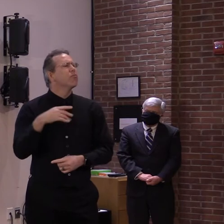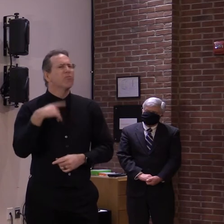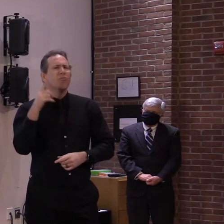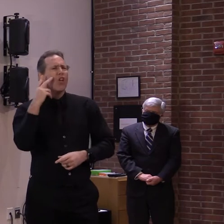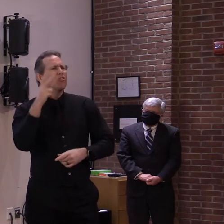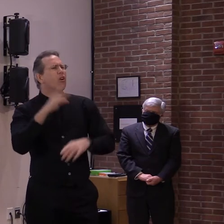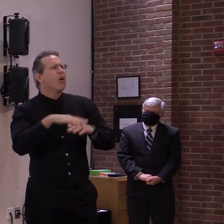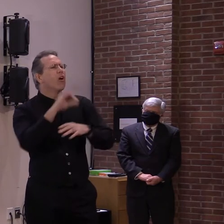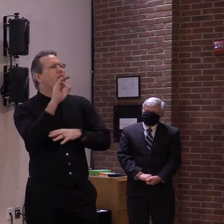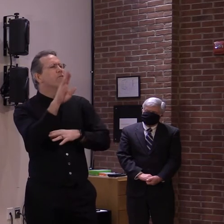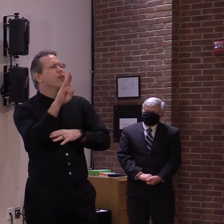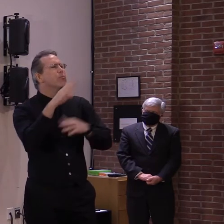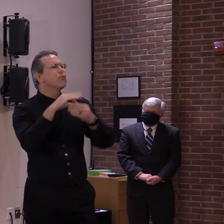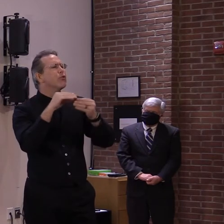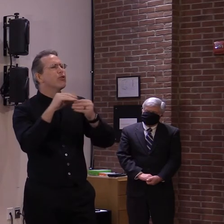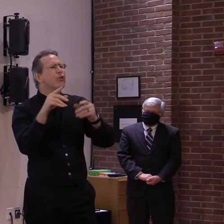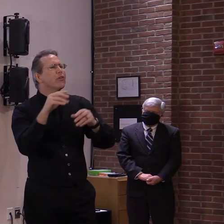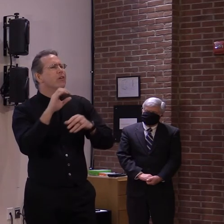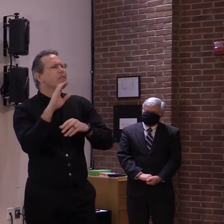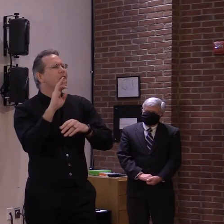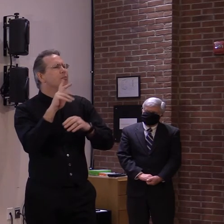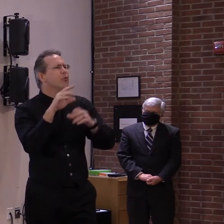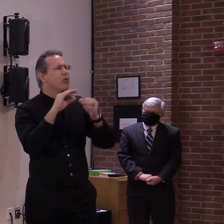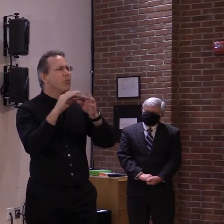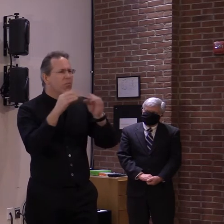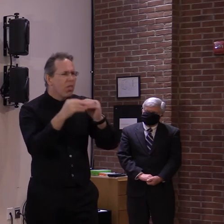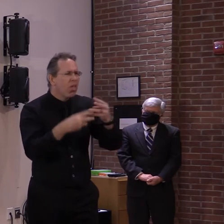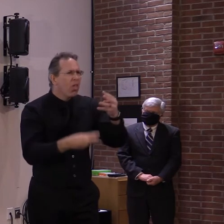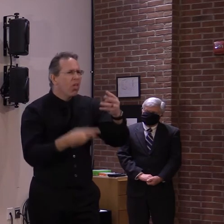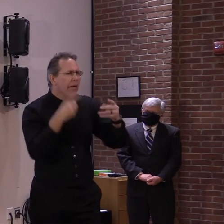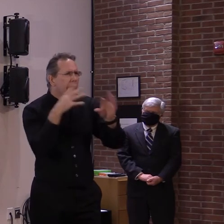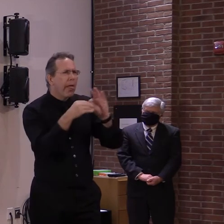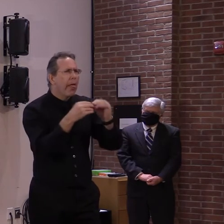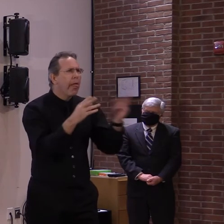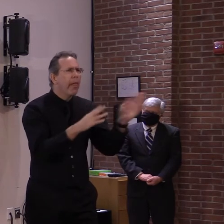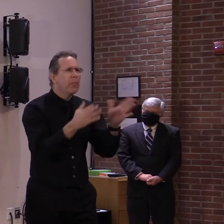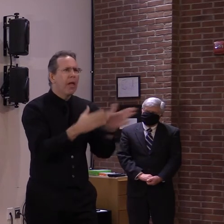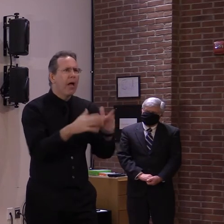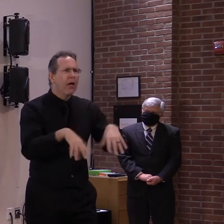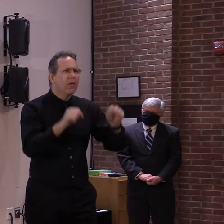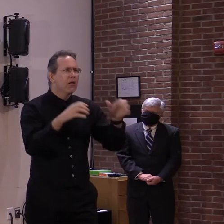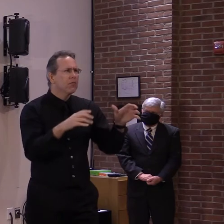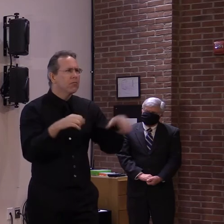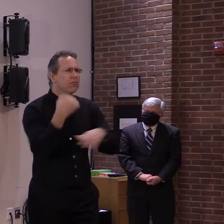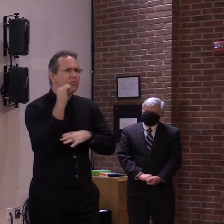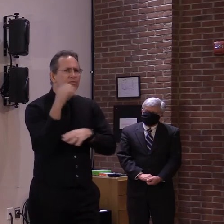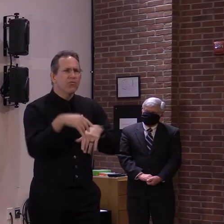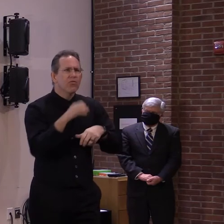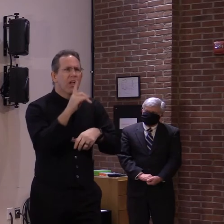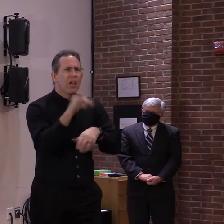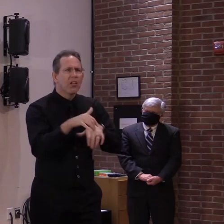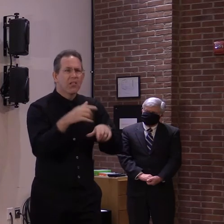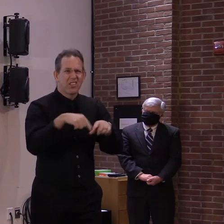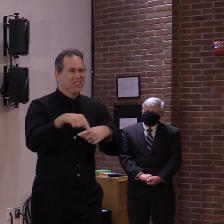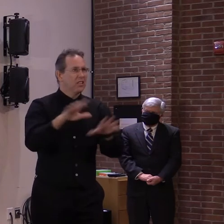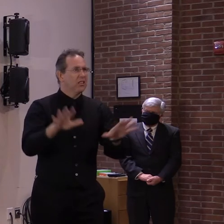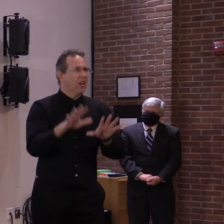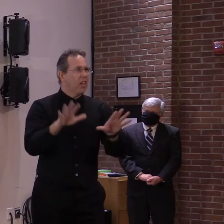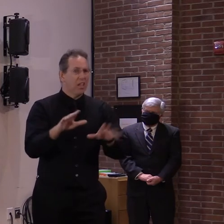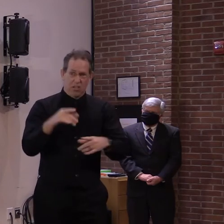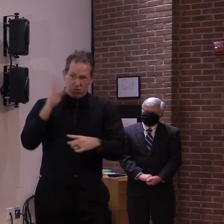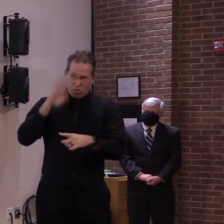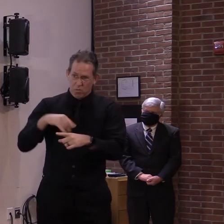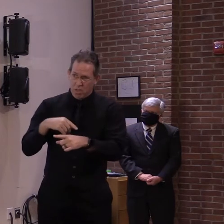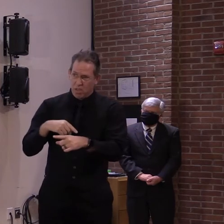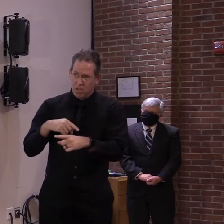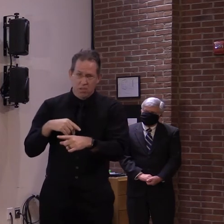demonstration, um, or a rally on Sunday. don't know if you're aware of that and if have a message to those organizers, um, who may still